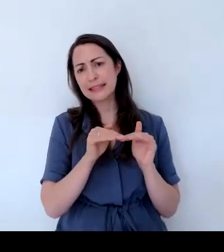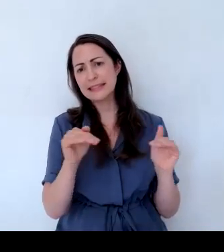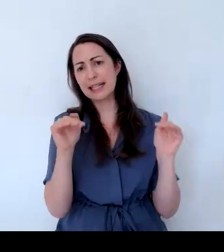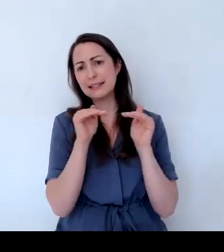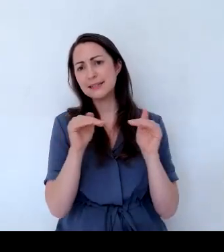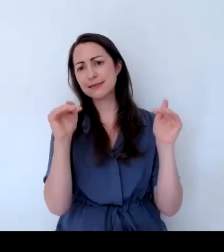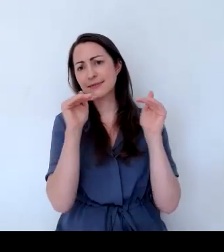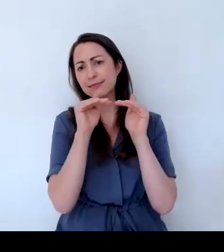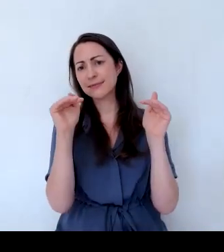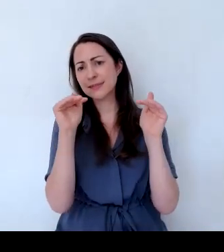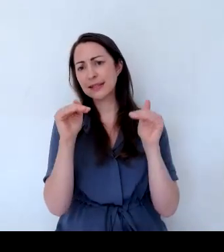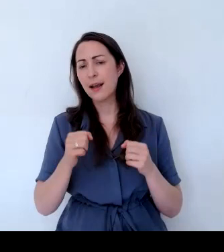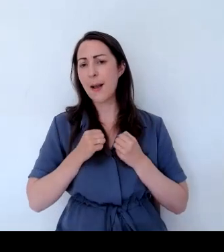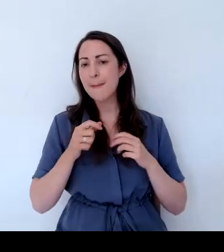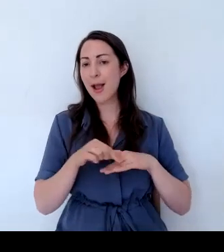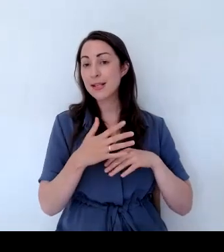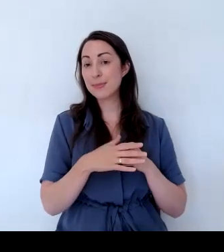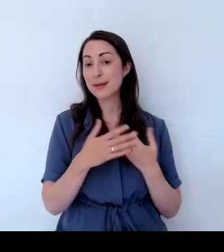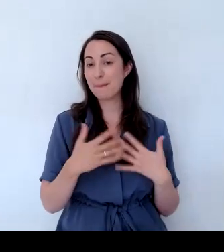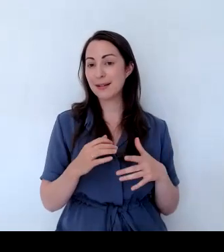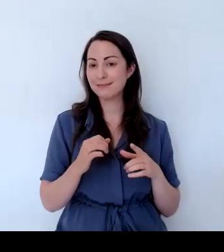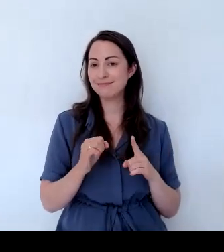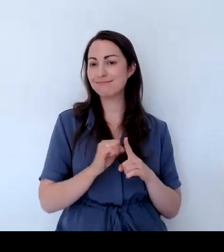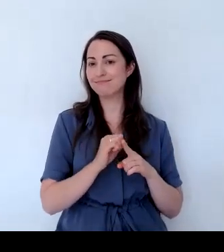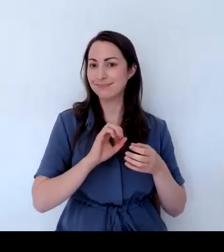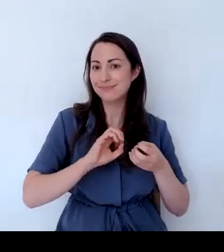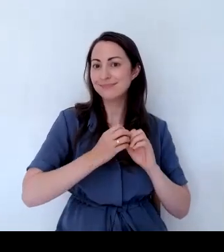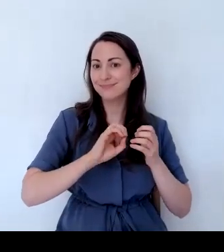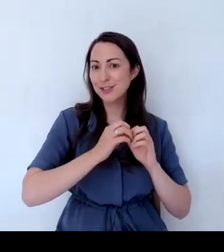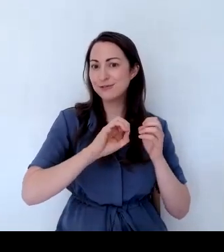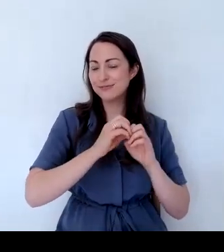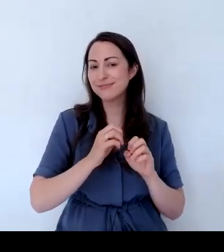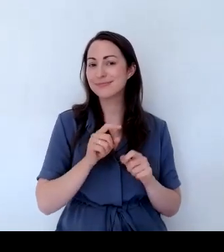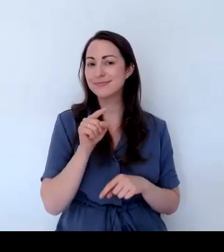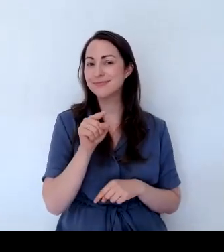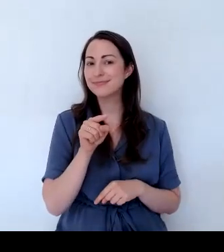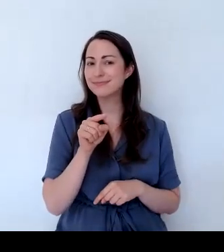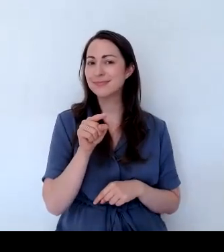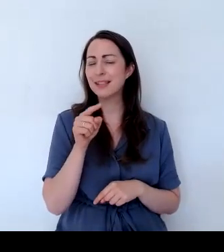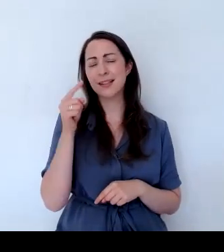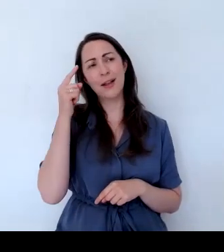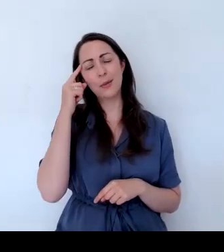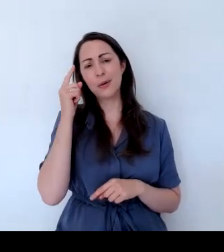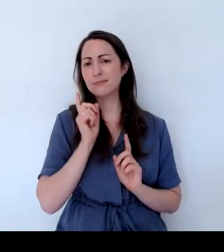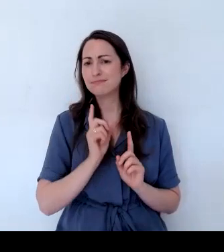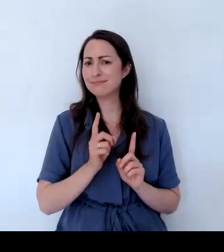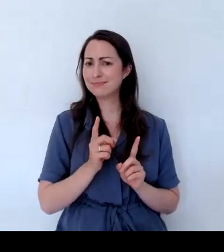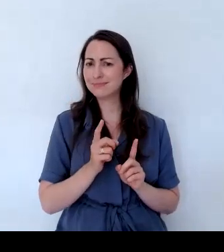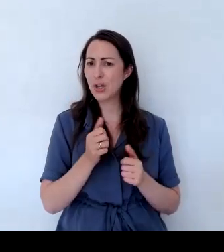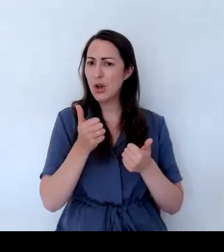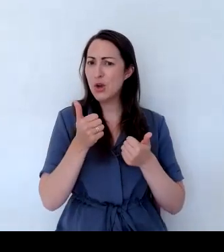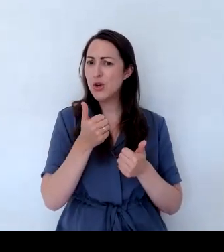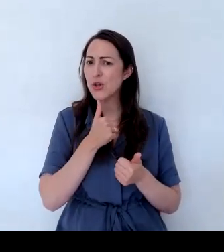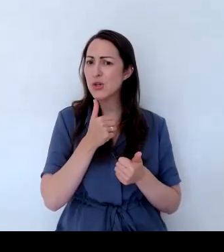The husband's been making these. And we just thought, this is a really good sort of use of